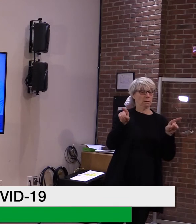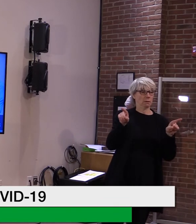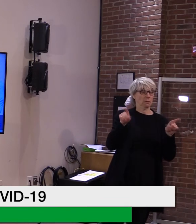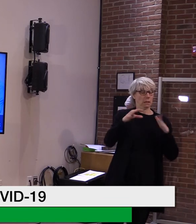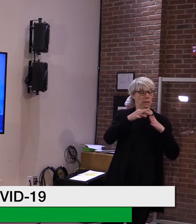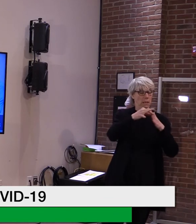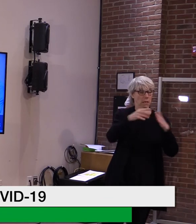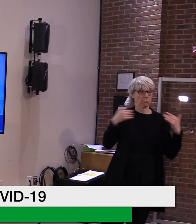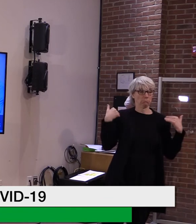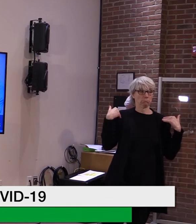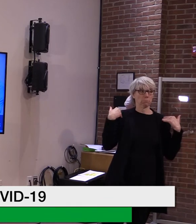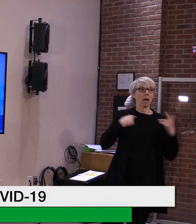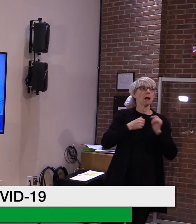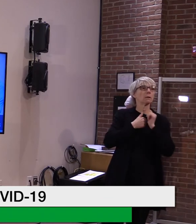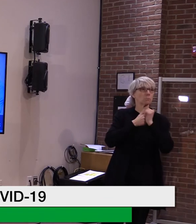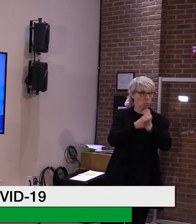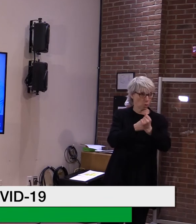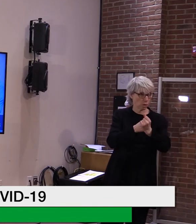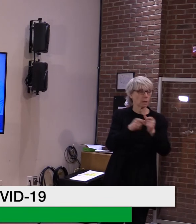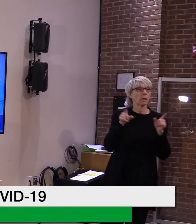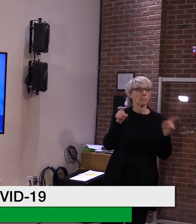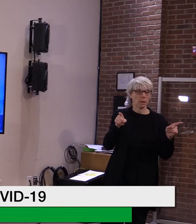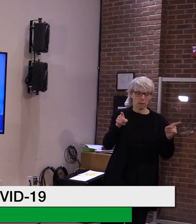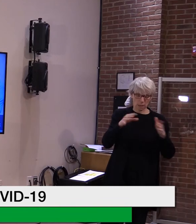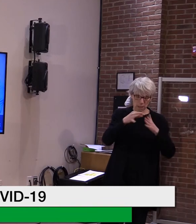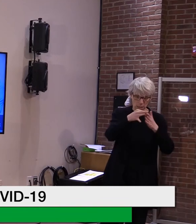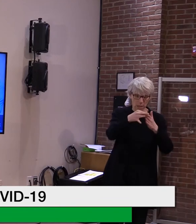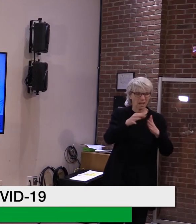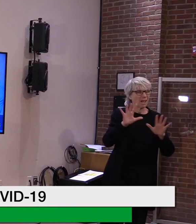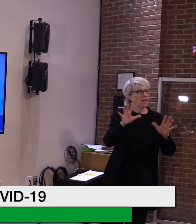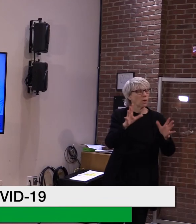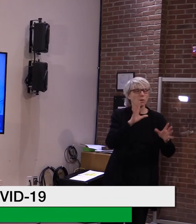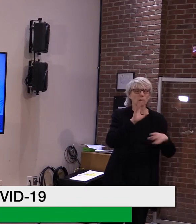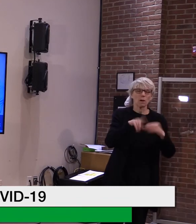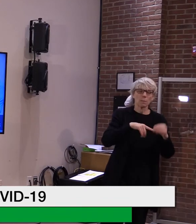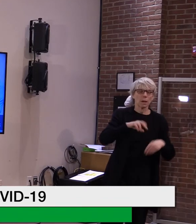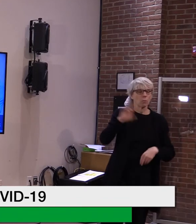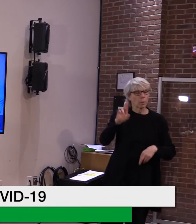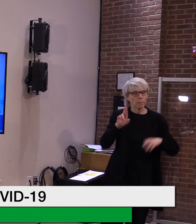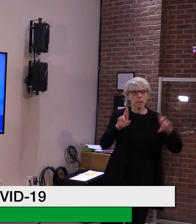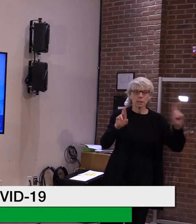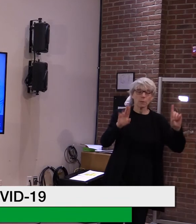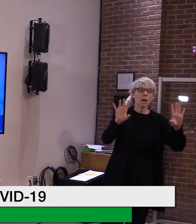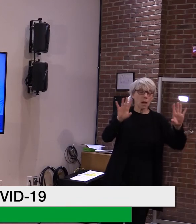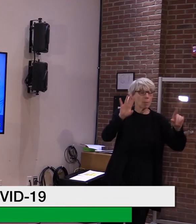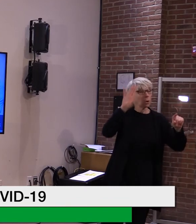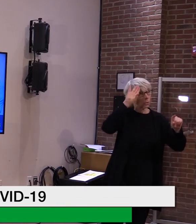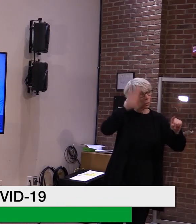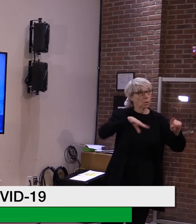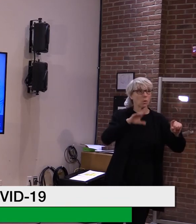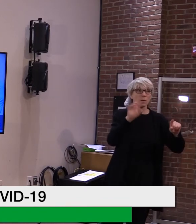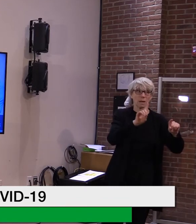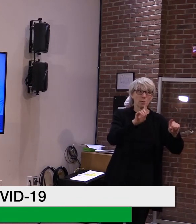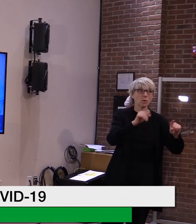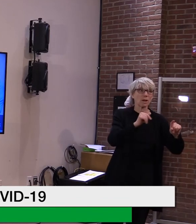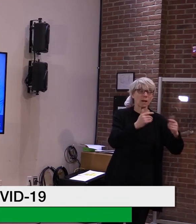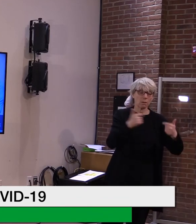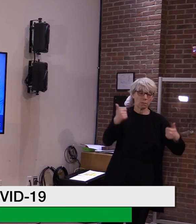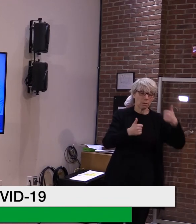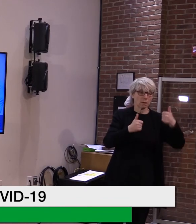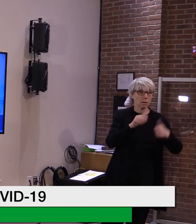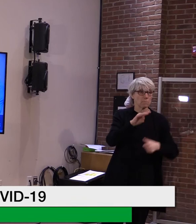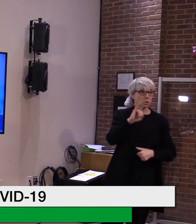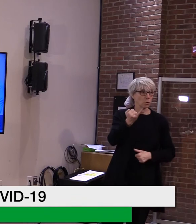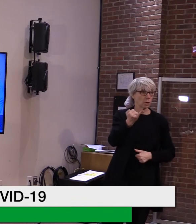Uh, and again, I don't want this to be, uh, deemed as partisan, but they're in the majority. Um, they, uh, they need to lead on this